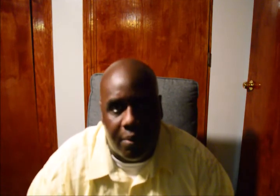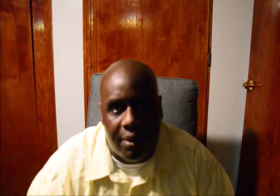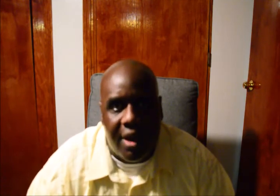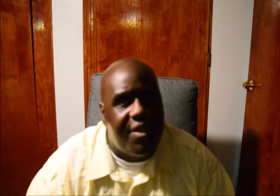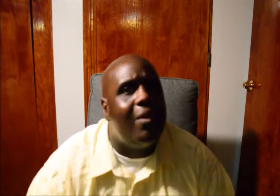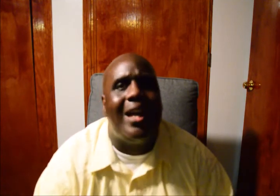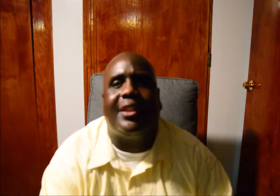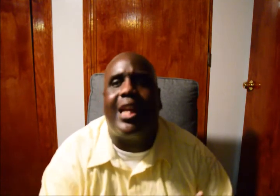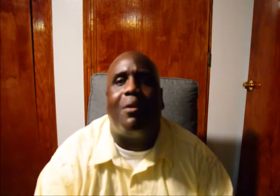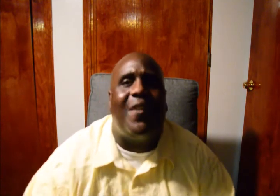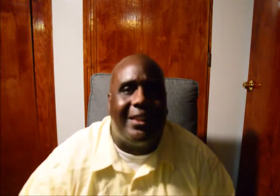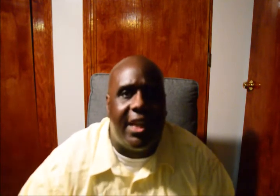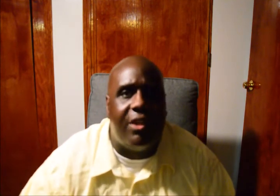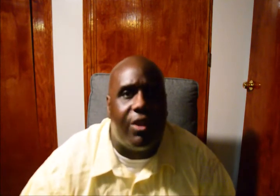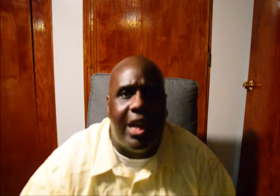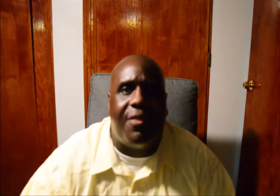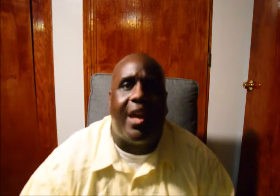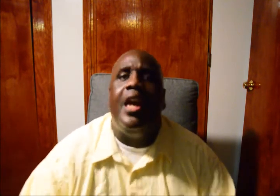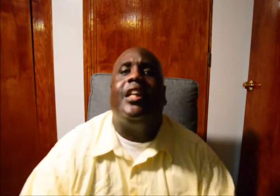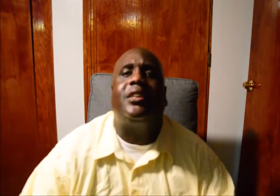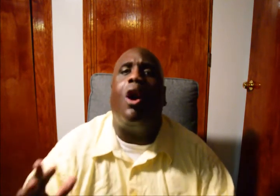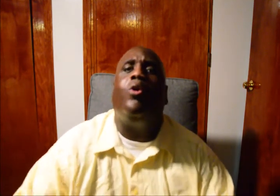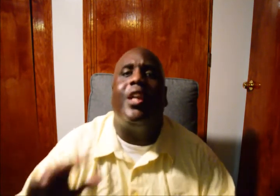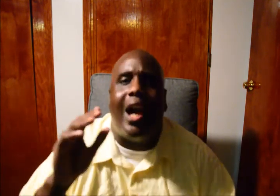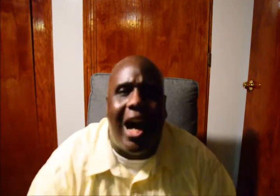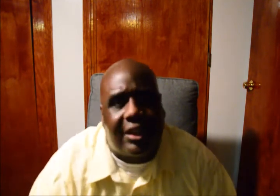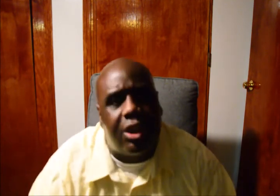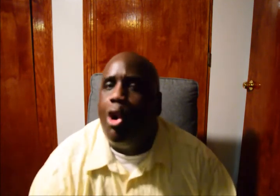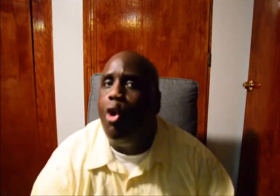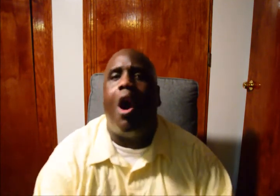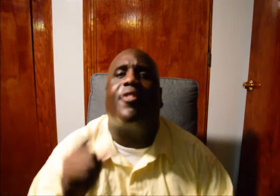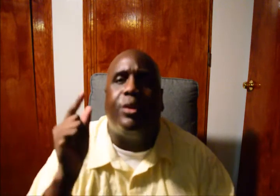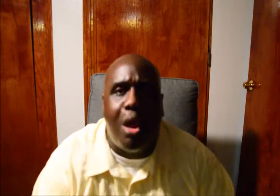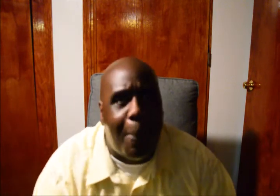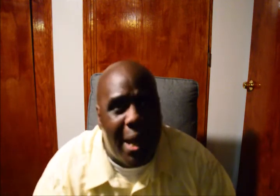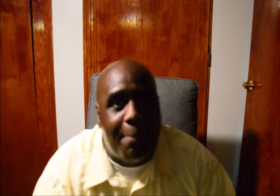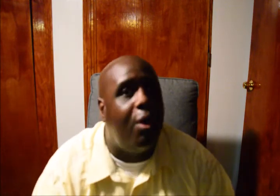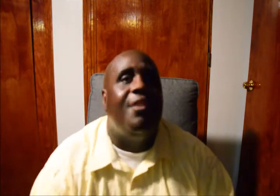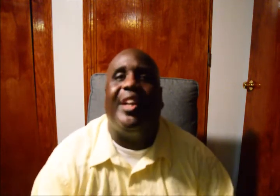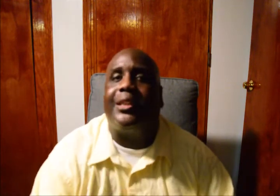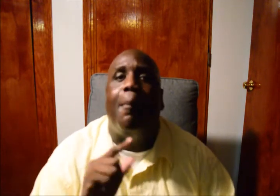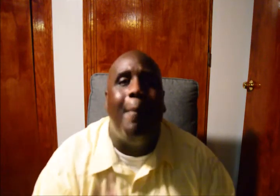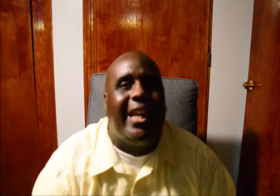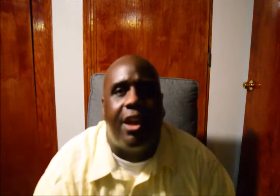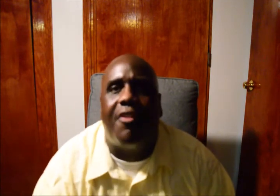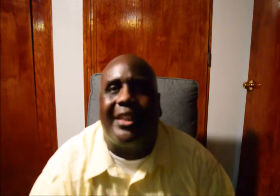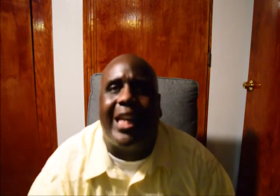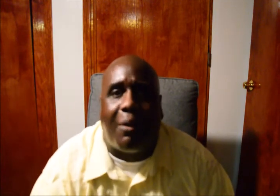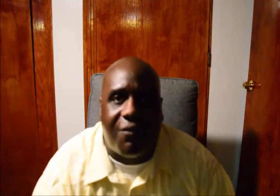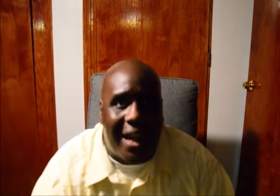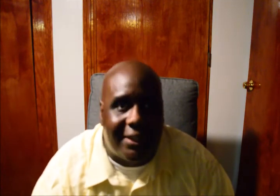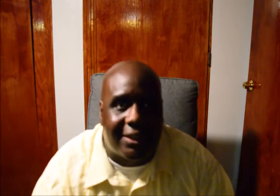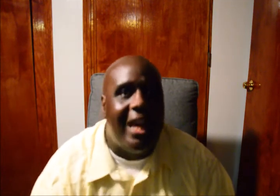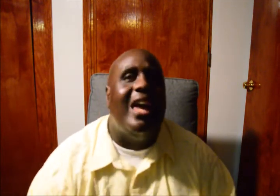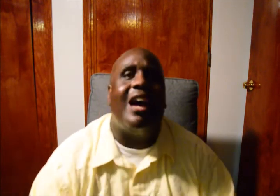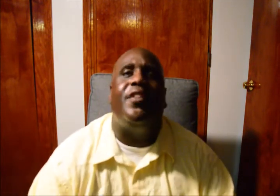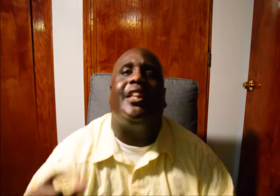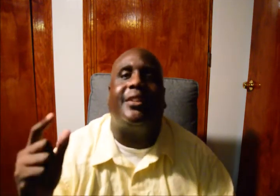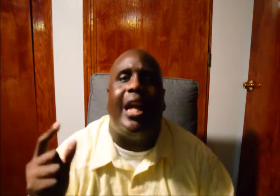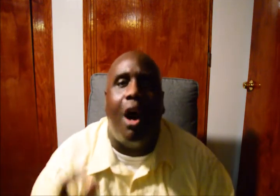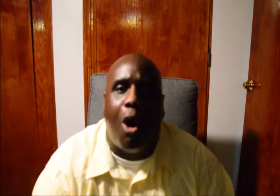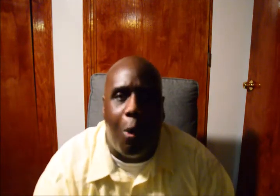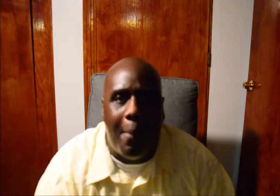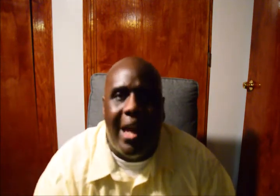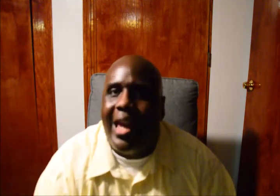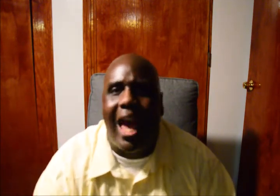do. They don't have to sacrifice anything. It's only us who are the little people that's making all the sacrifices, having